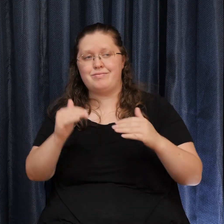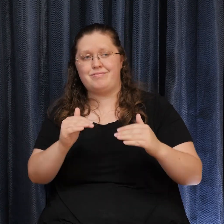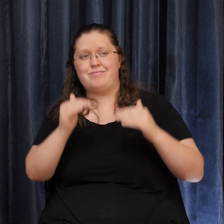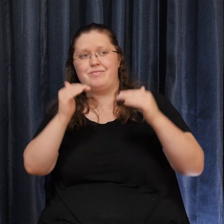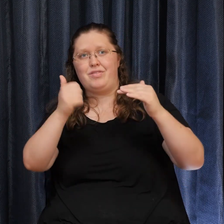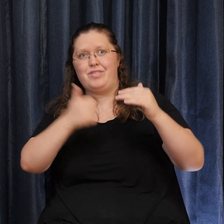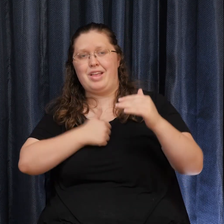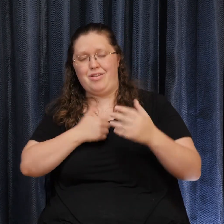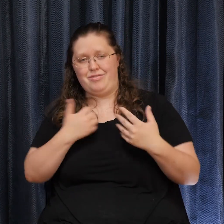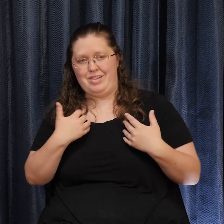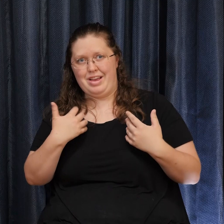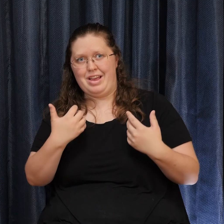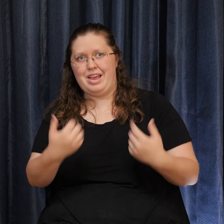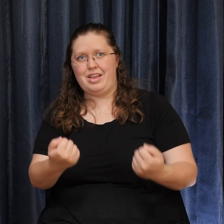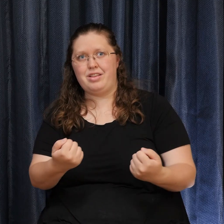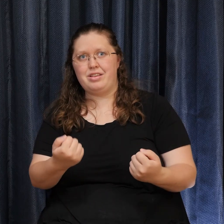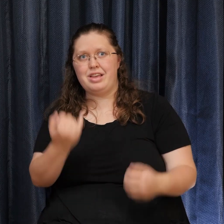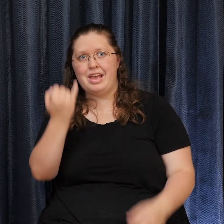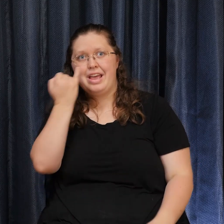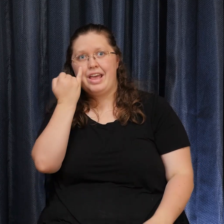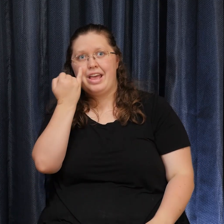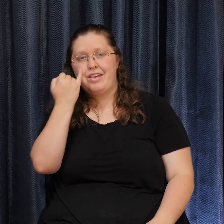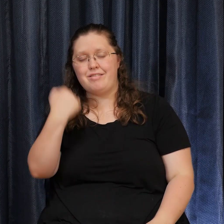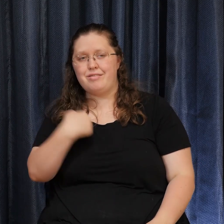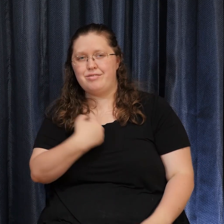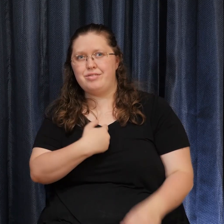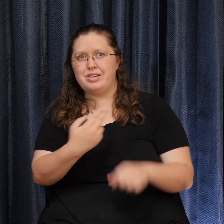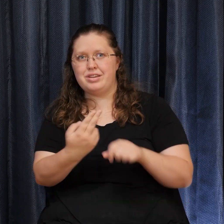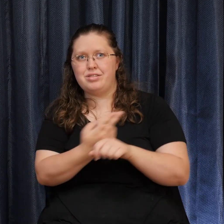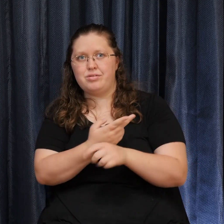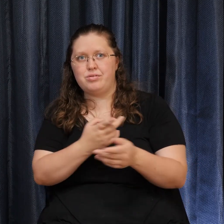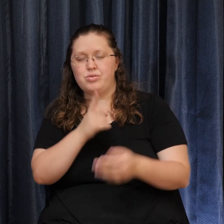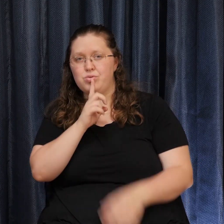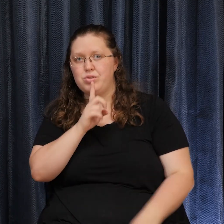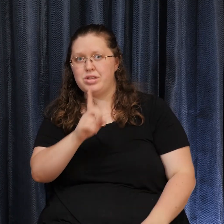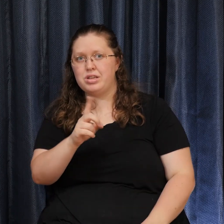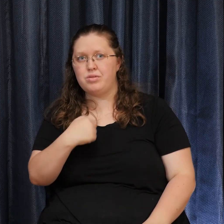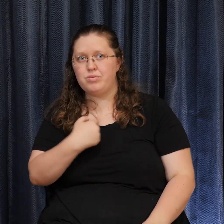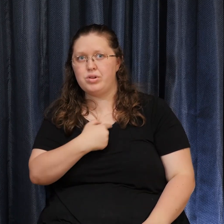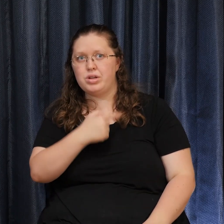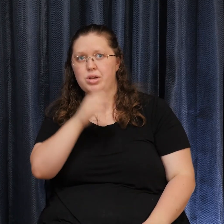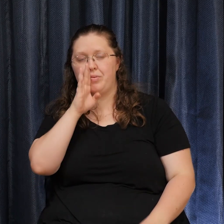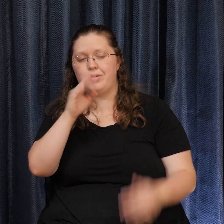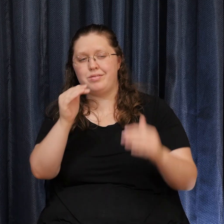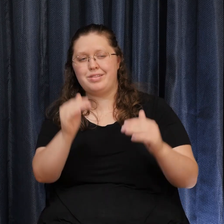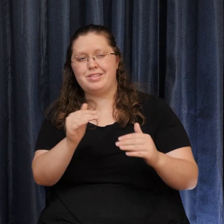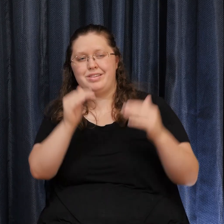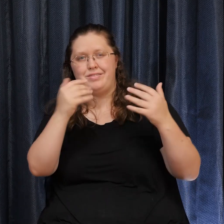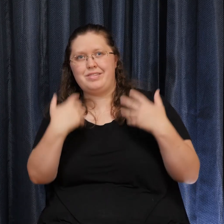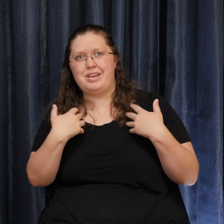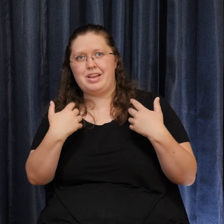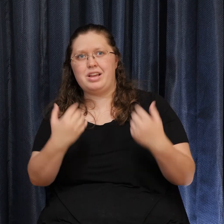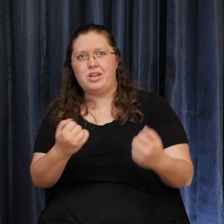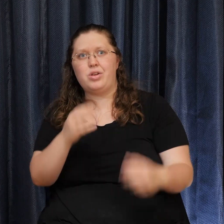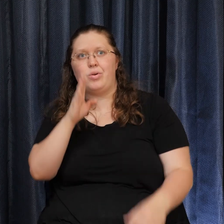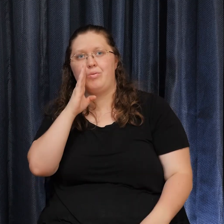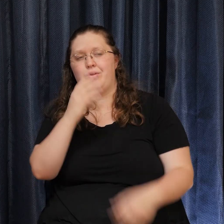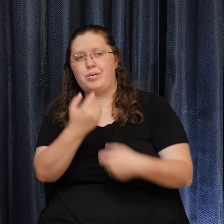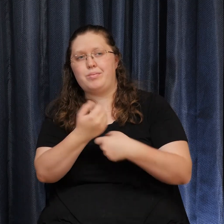We will lift And heal And we will Fashion A new dream Not only For our own lives